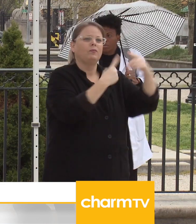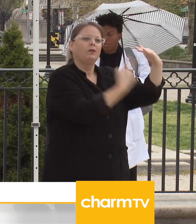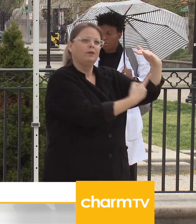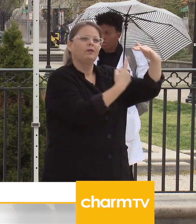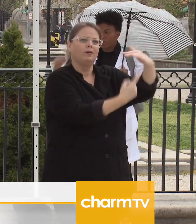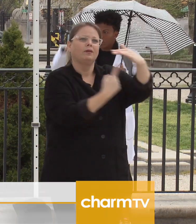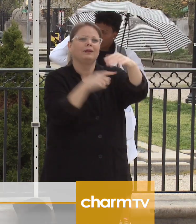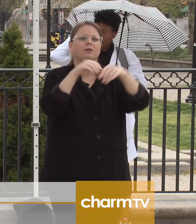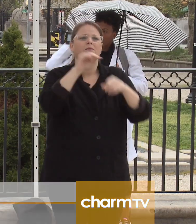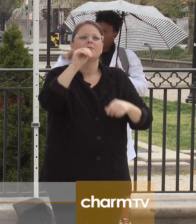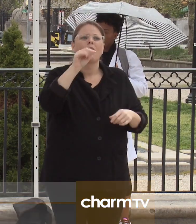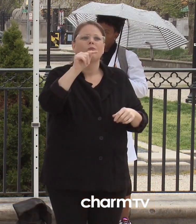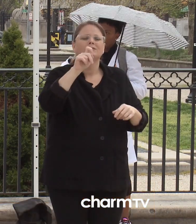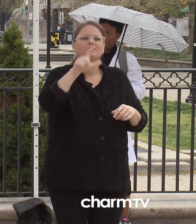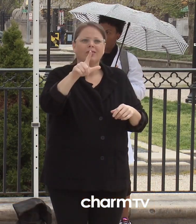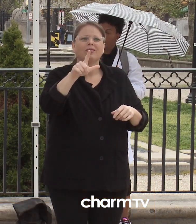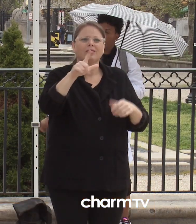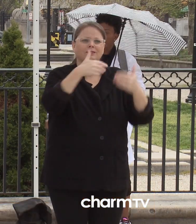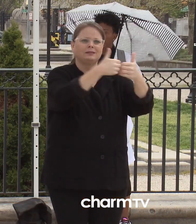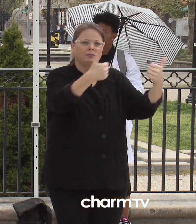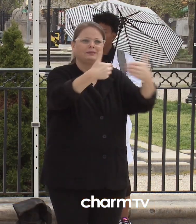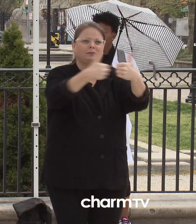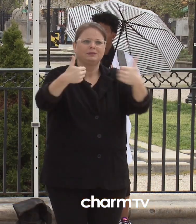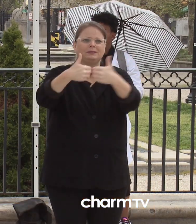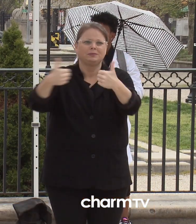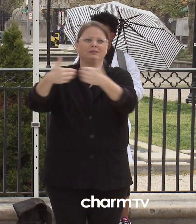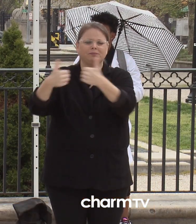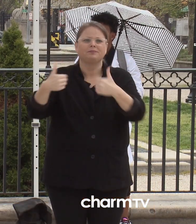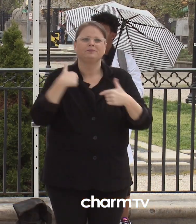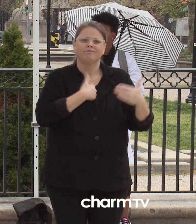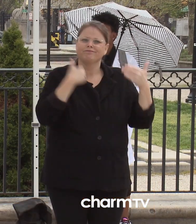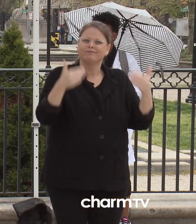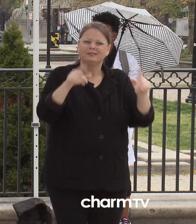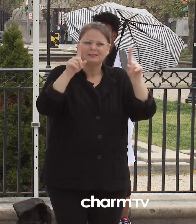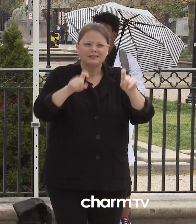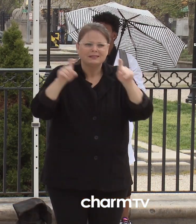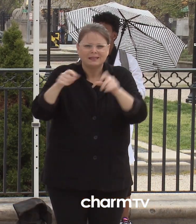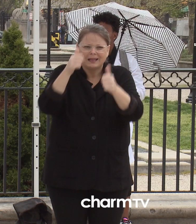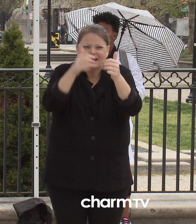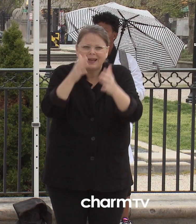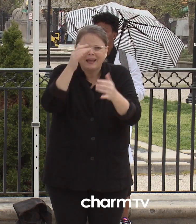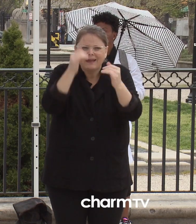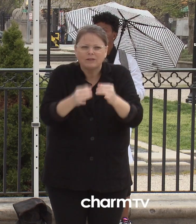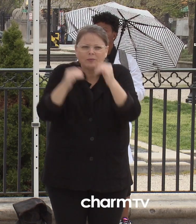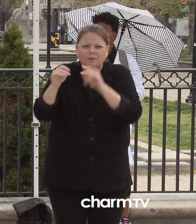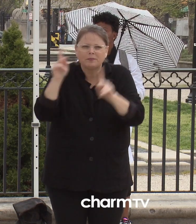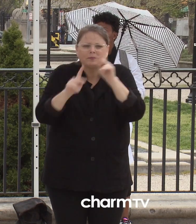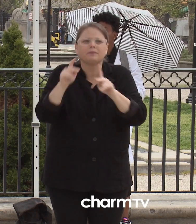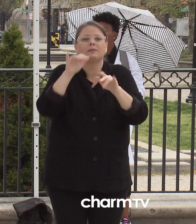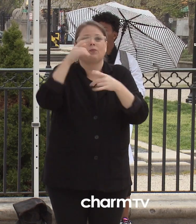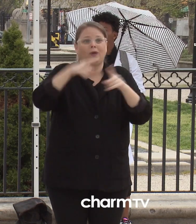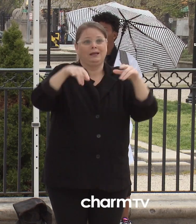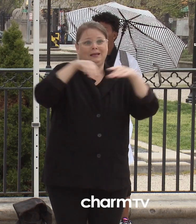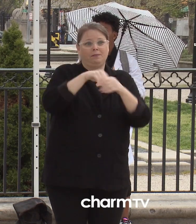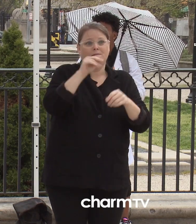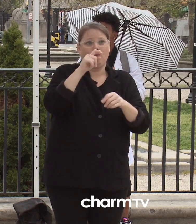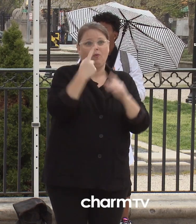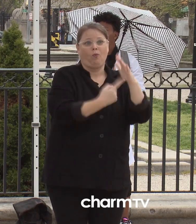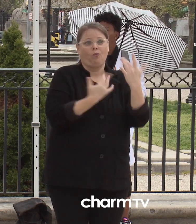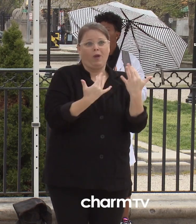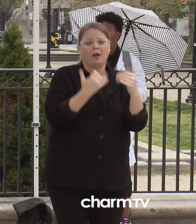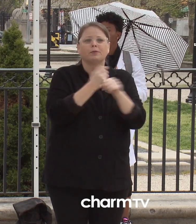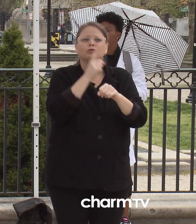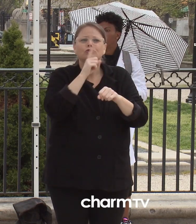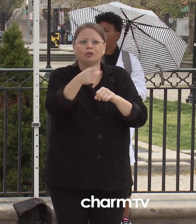homeless individuals who were tested for COVID-19 and awaiting test results or who tested positive and did not have a permanent